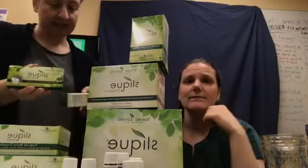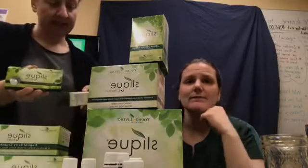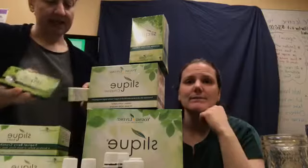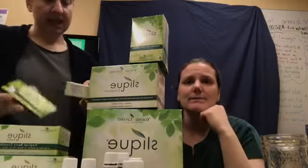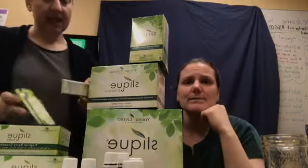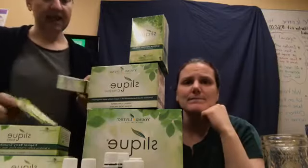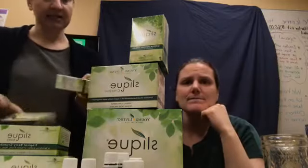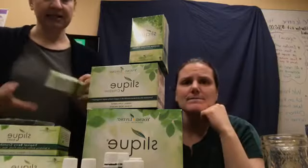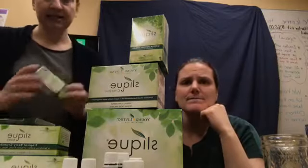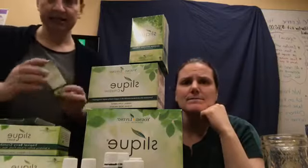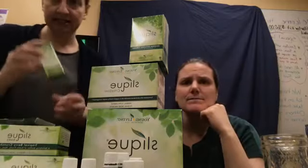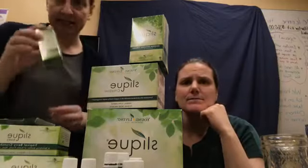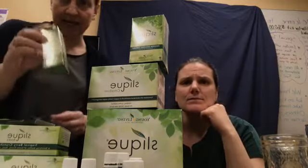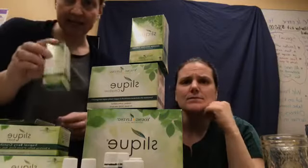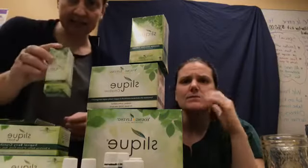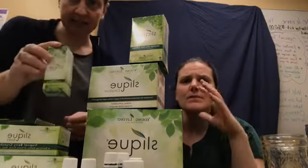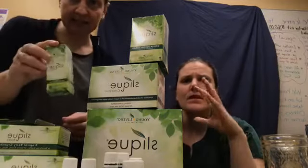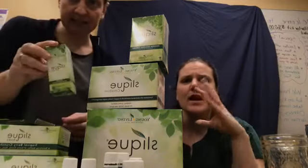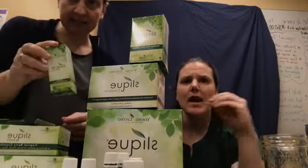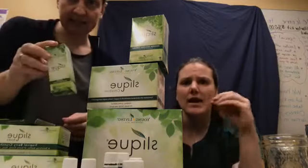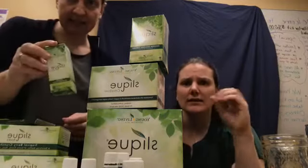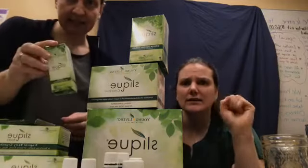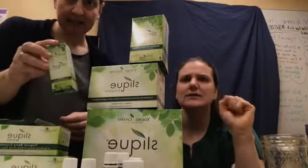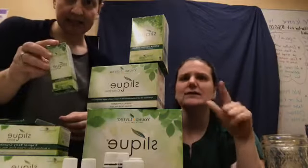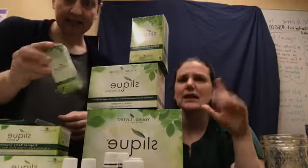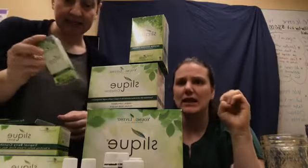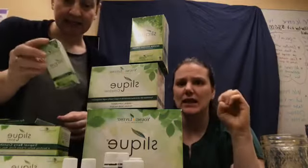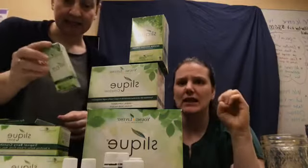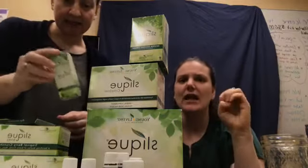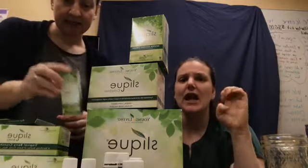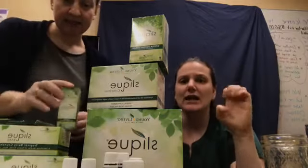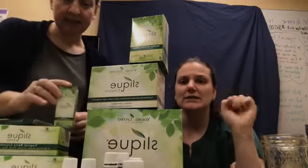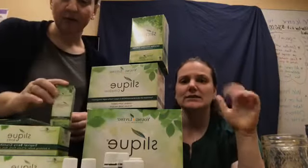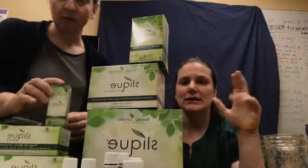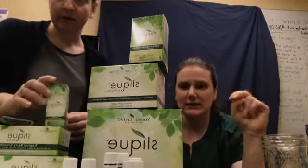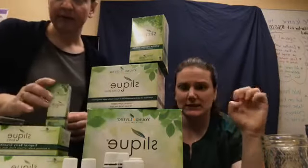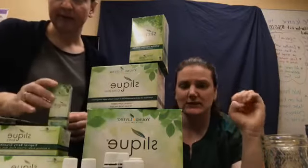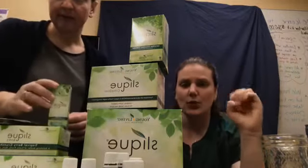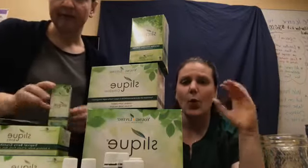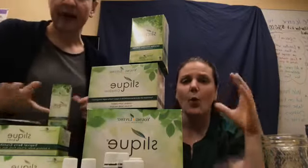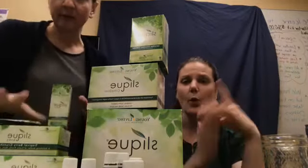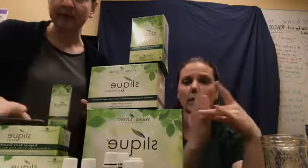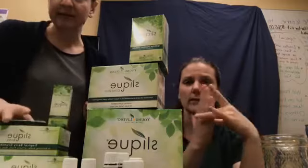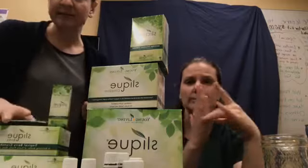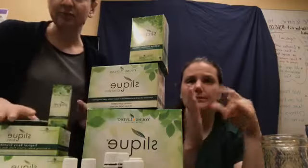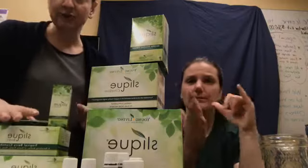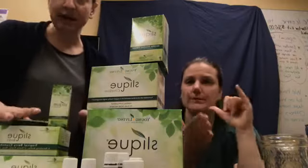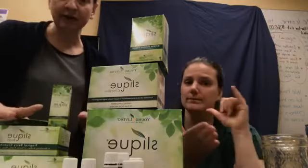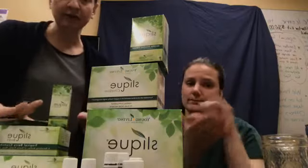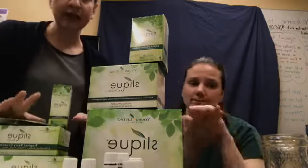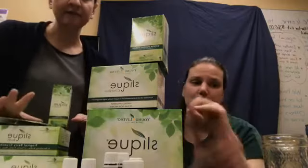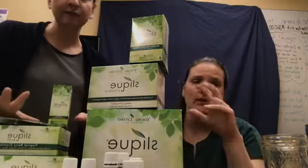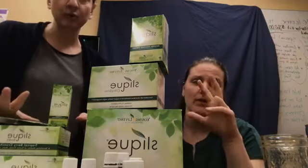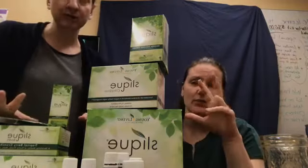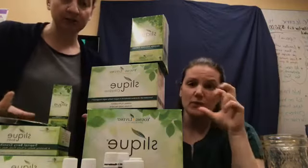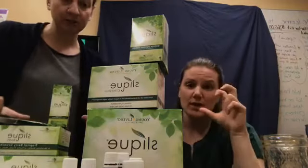And, the Sleek Essence Oil. That one is $342.